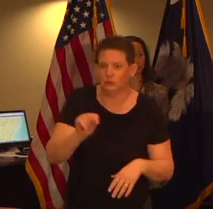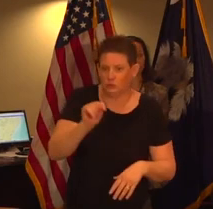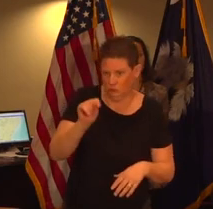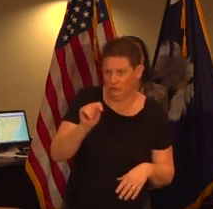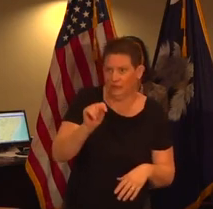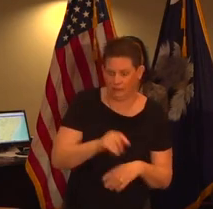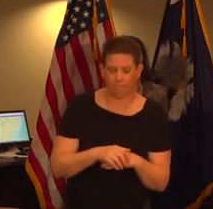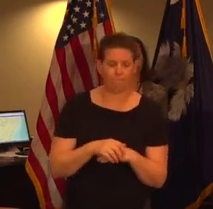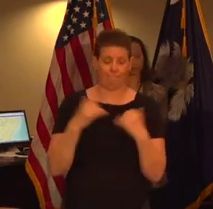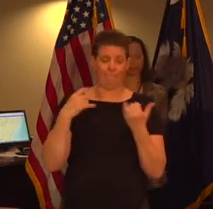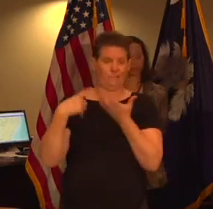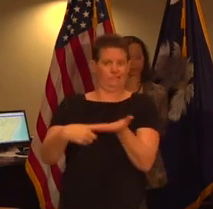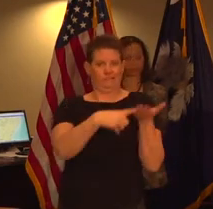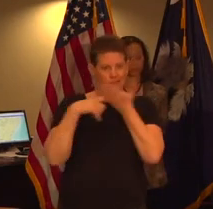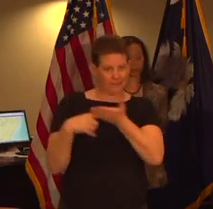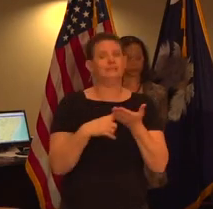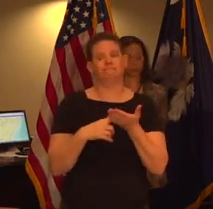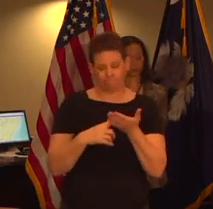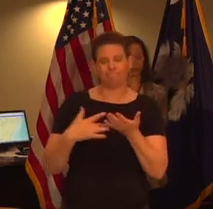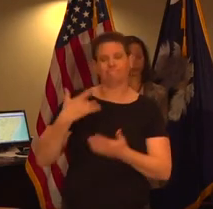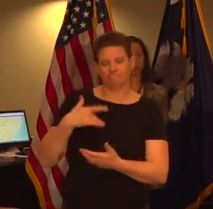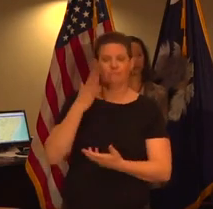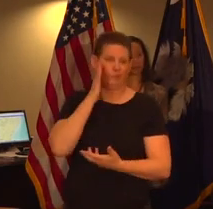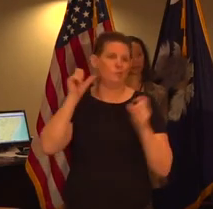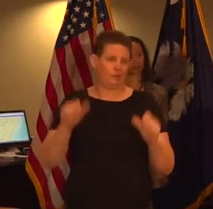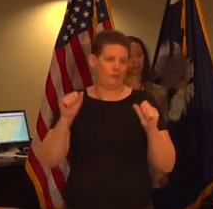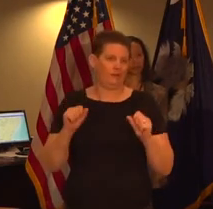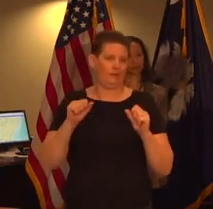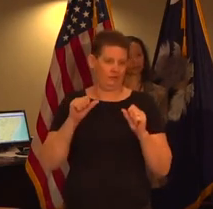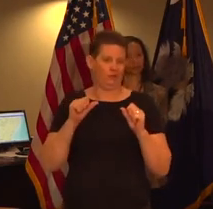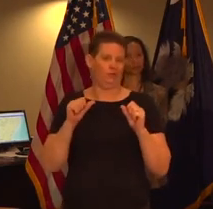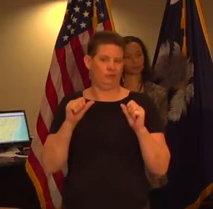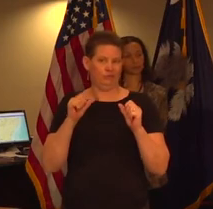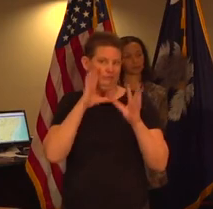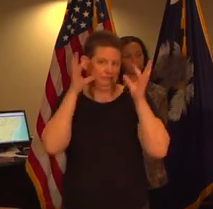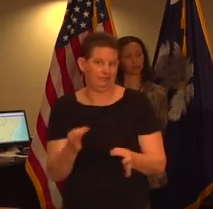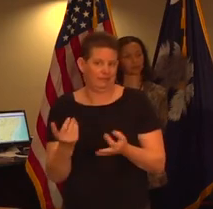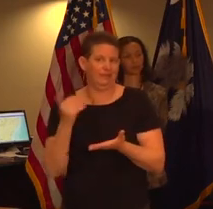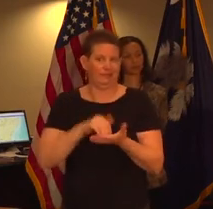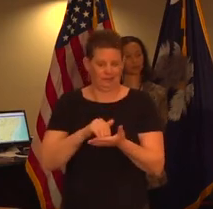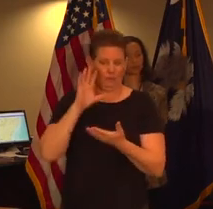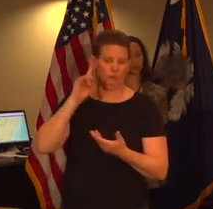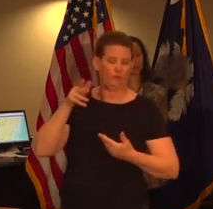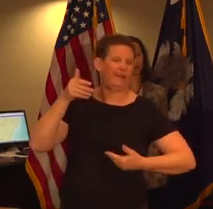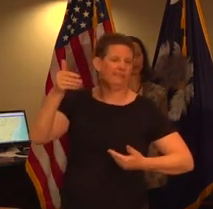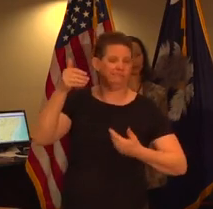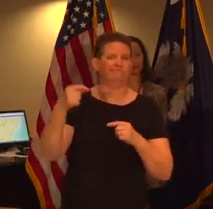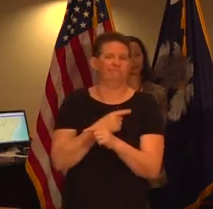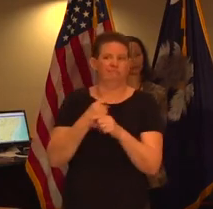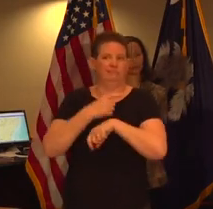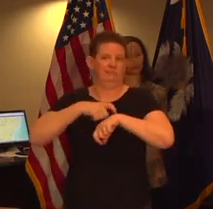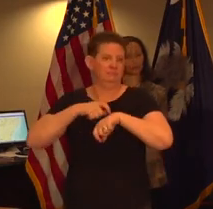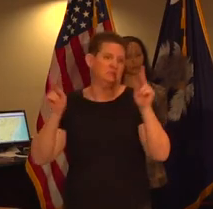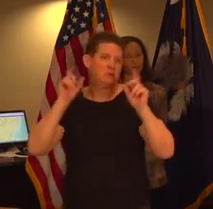conversations and realize that we will probably have to make another statement about school closure and we'll do that at appropriate time to give